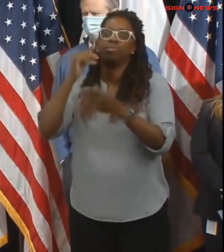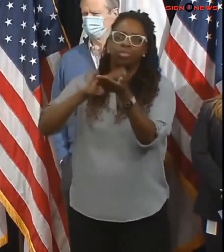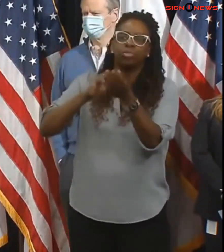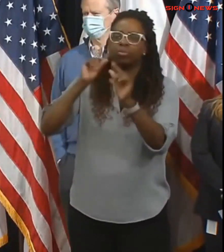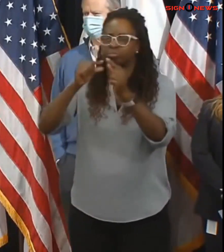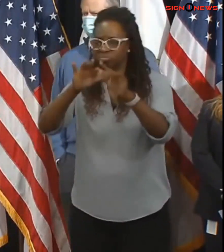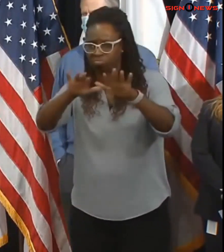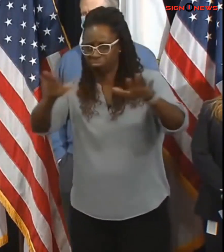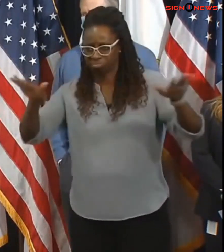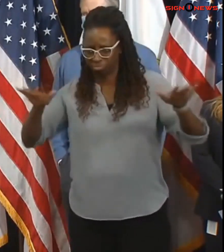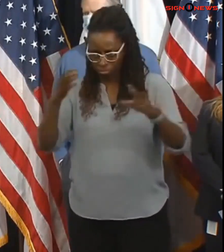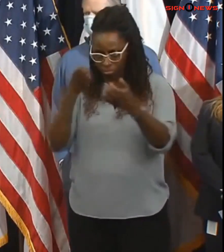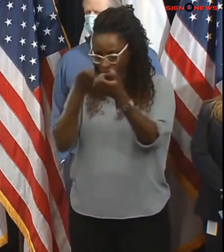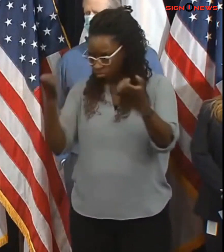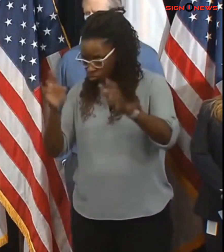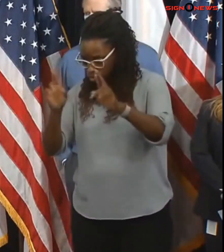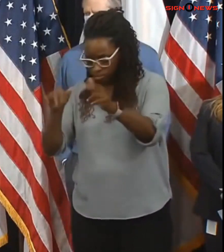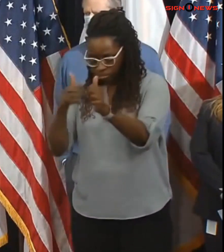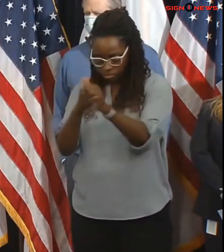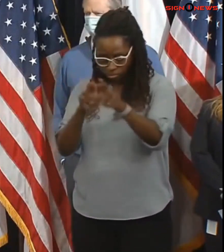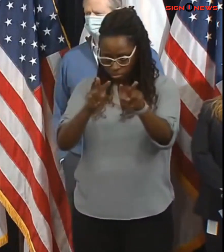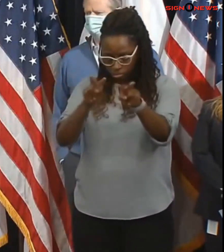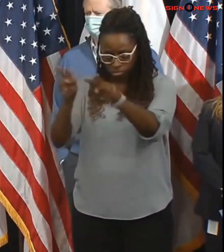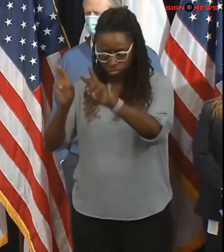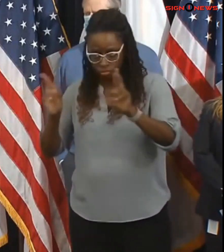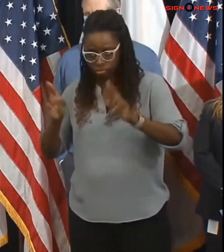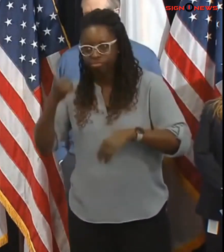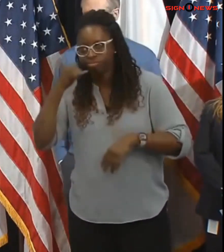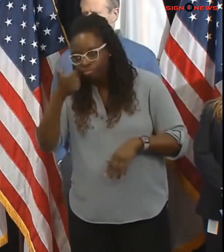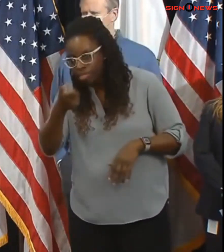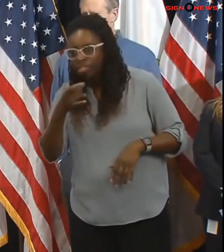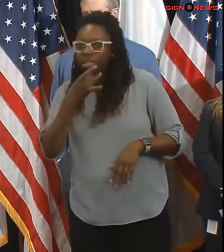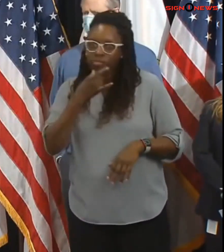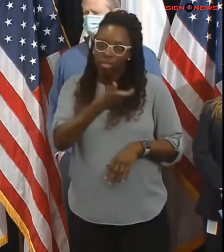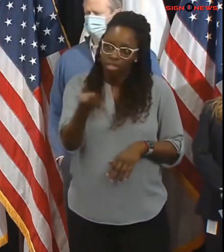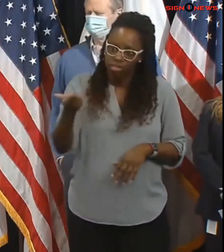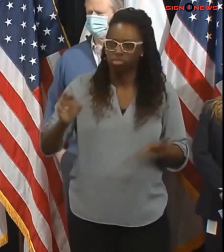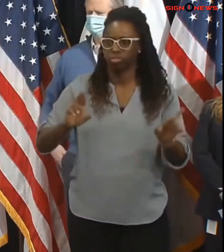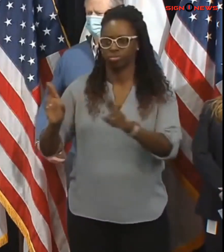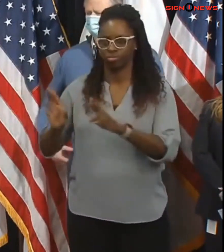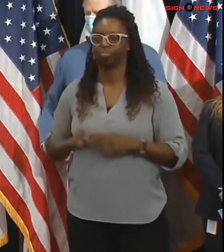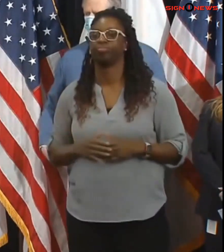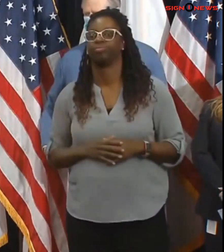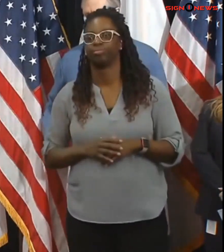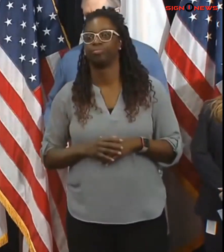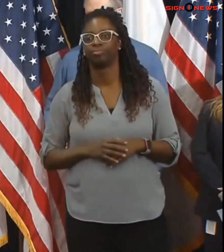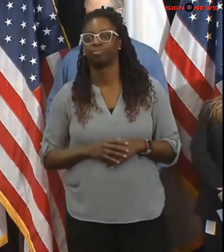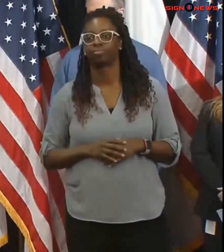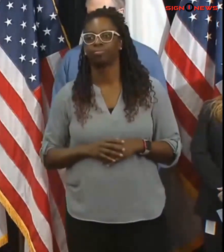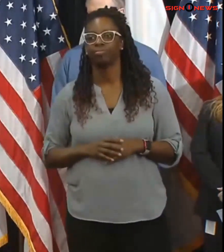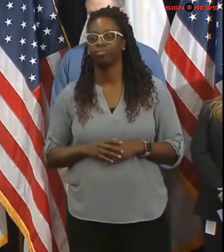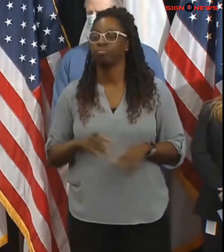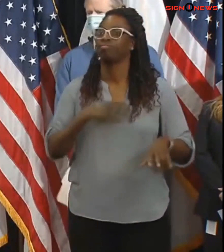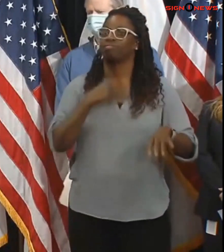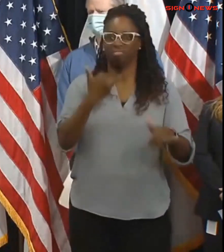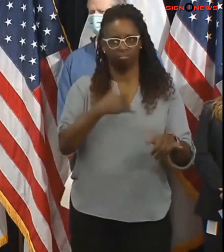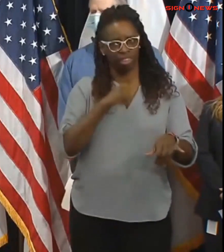we'd like to remind the public that with forecasted winds there is a potential for downed electrical wires please do not go